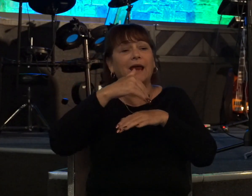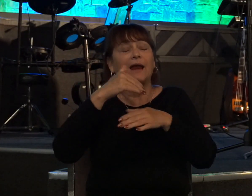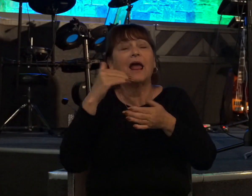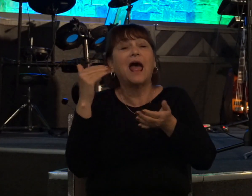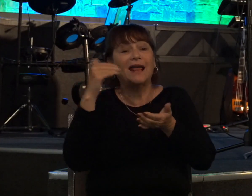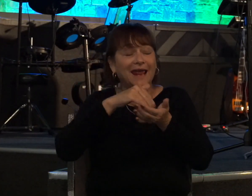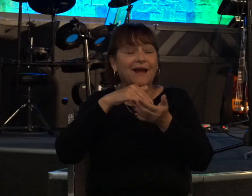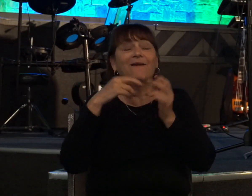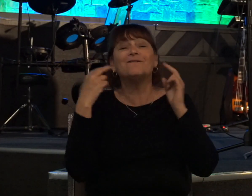death